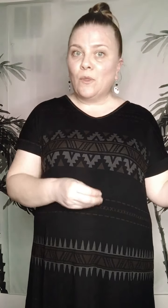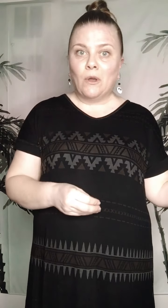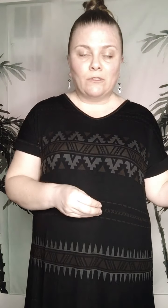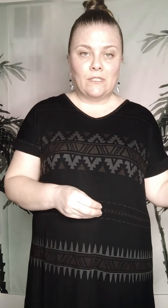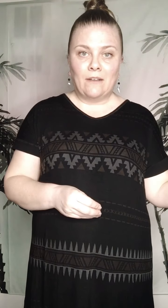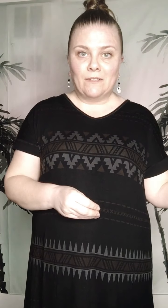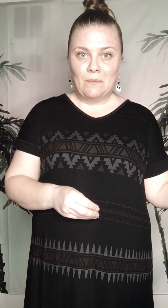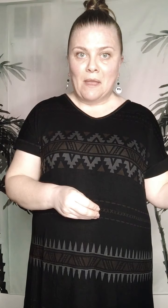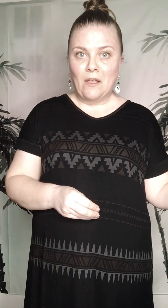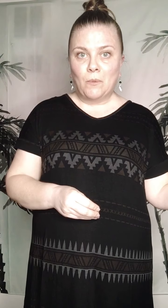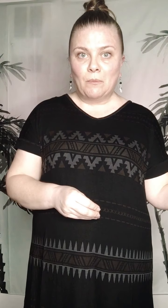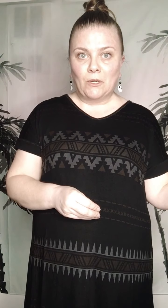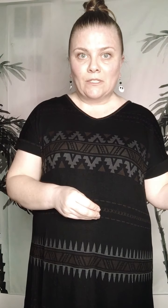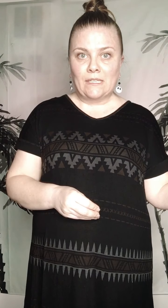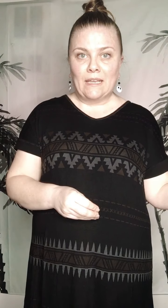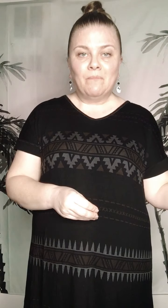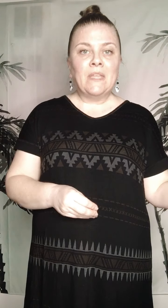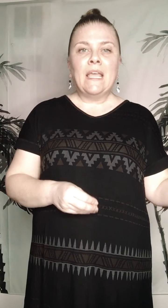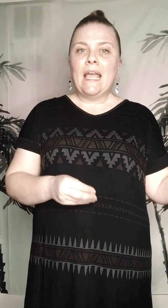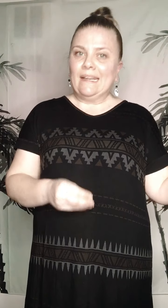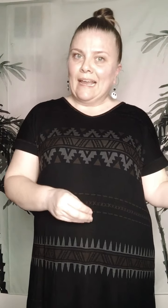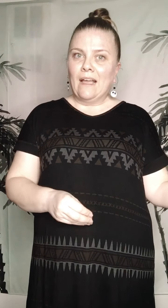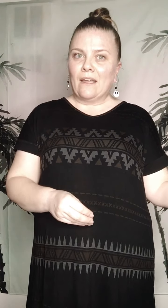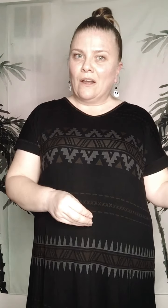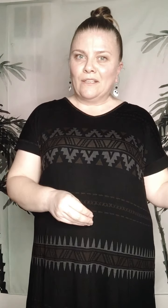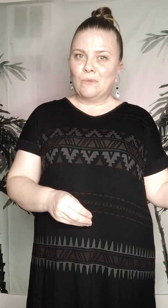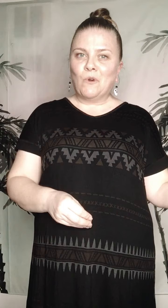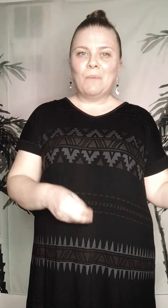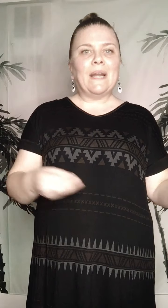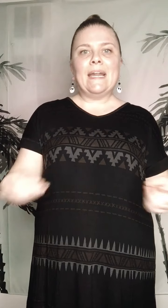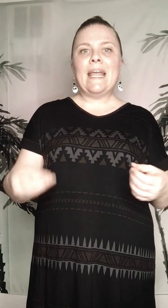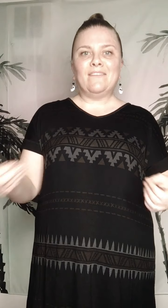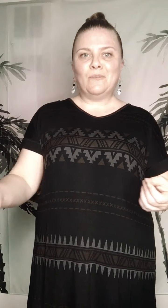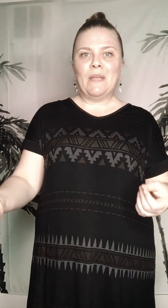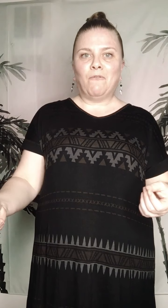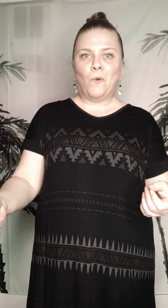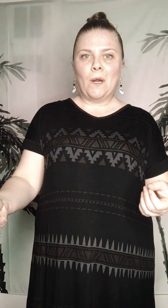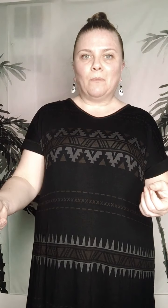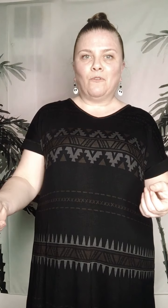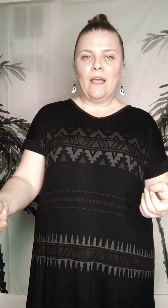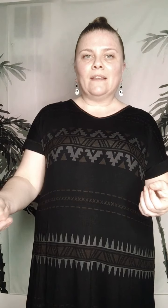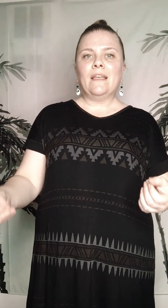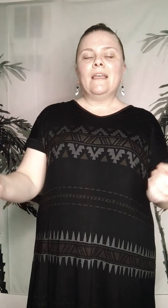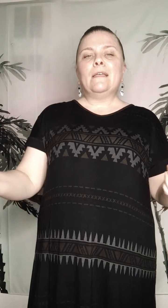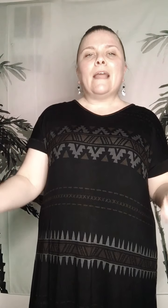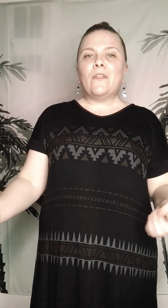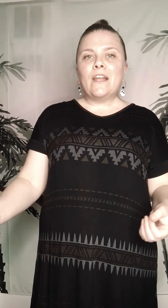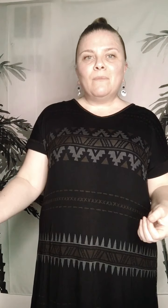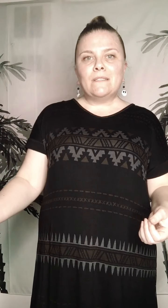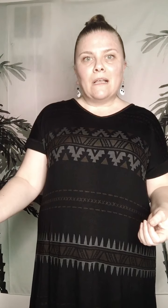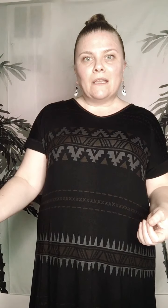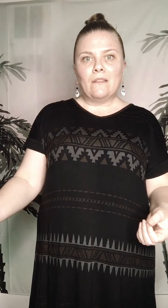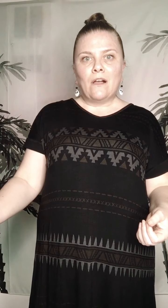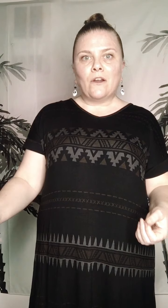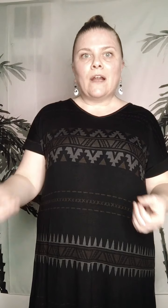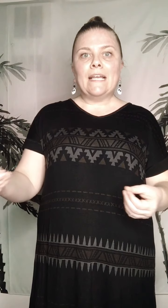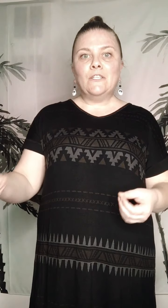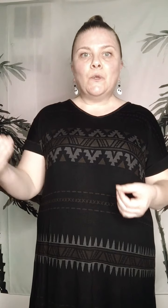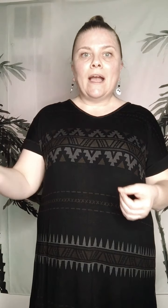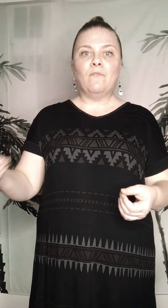the post office and mail them in person. And yeah, it costs more, but I didn't have to pay for it up front. Now that I've been selling longer, I do have